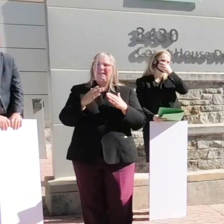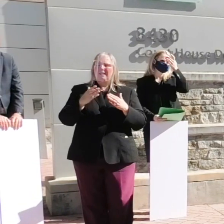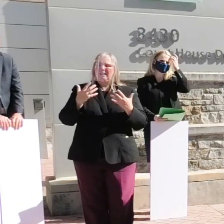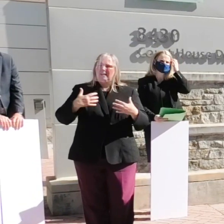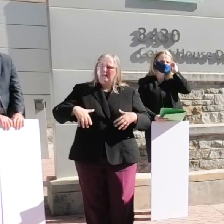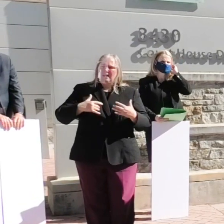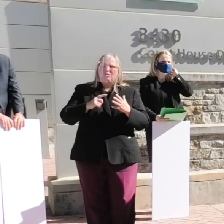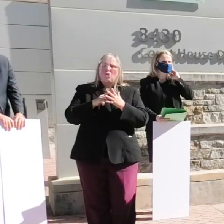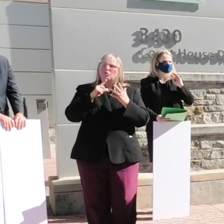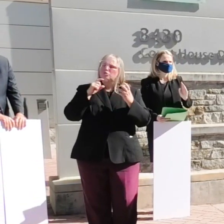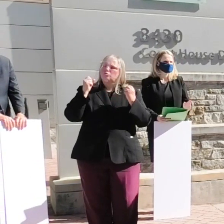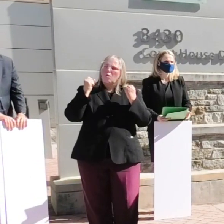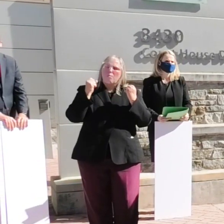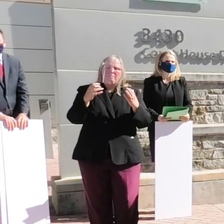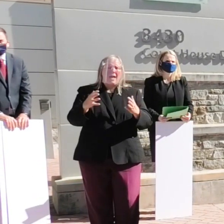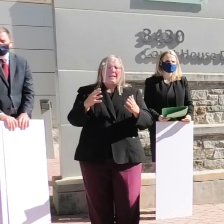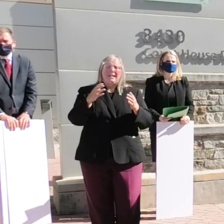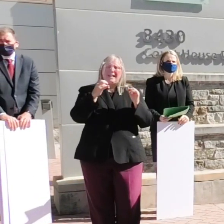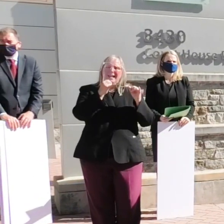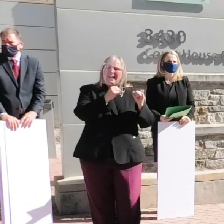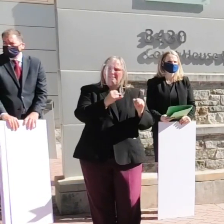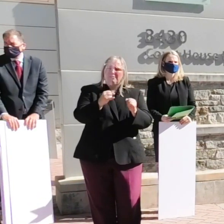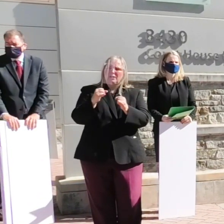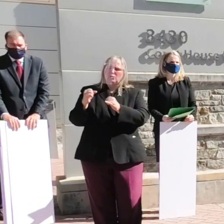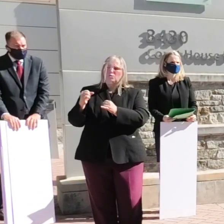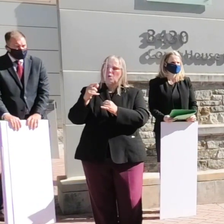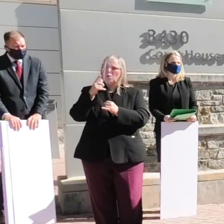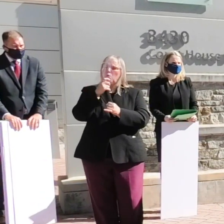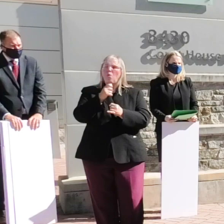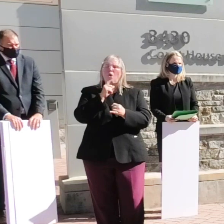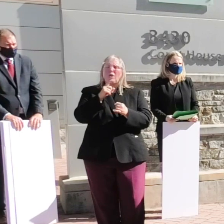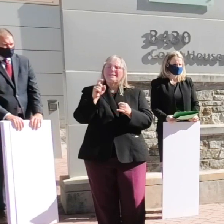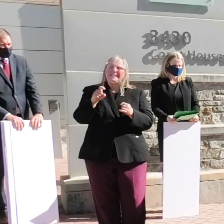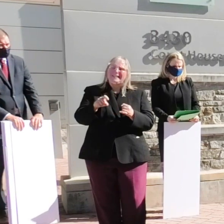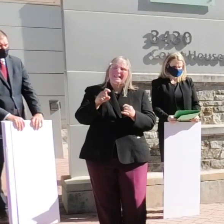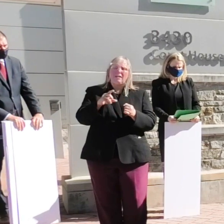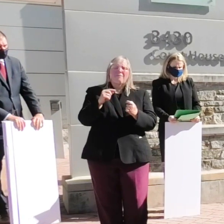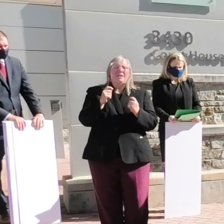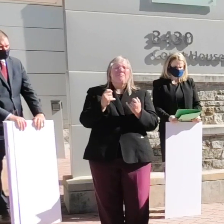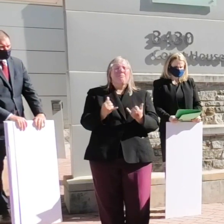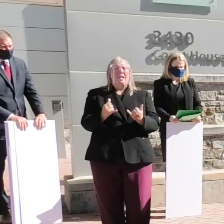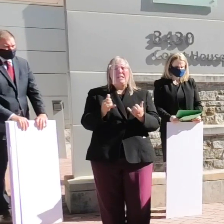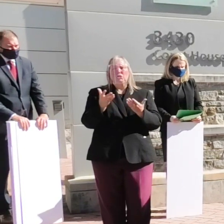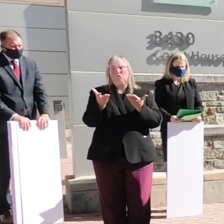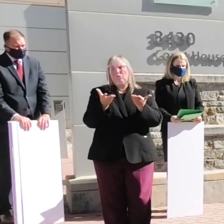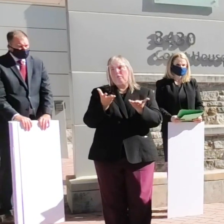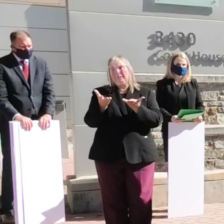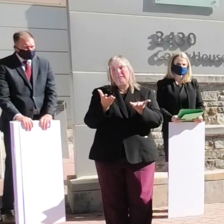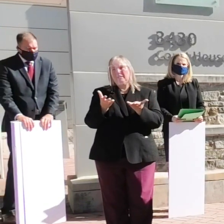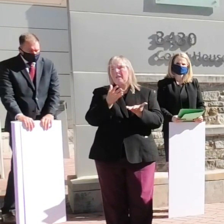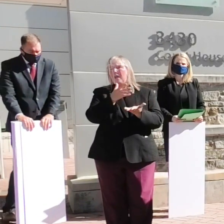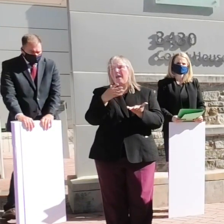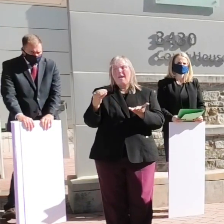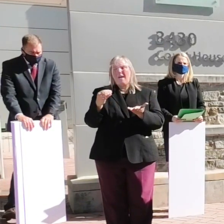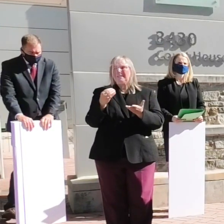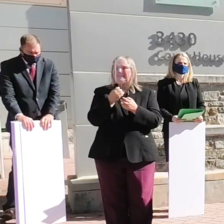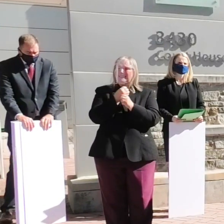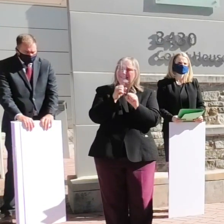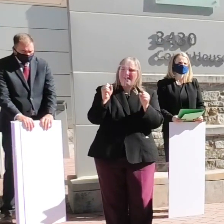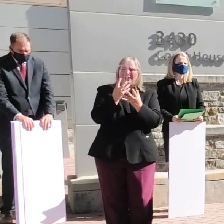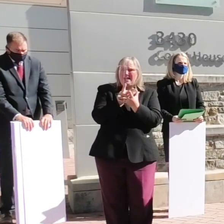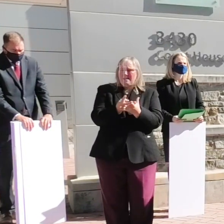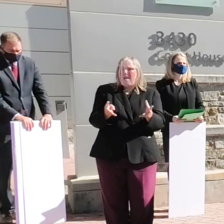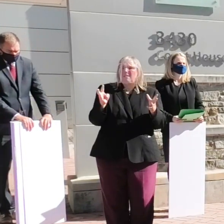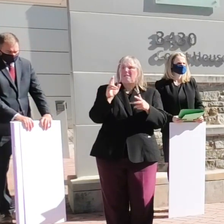so many individuals who are in need of immediate services and safety net